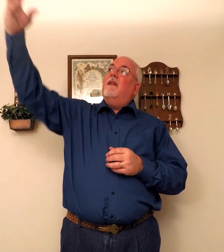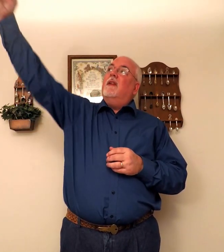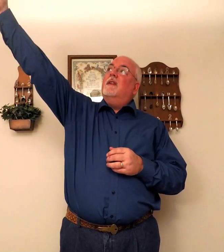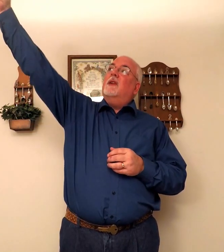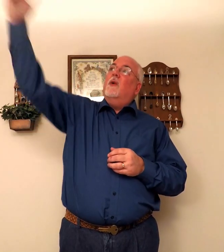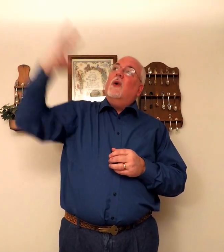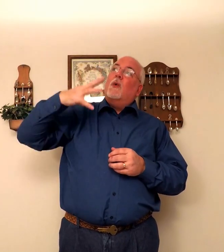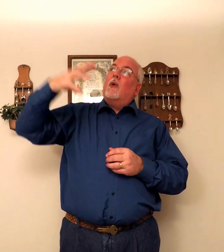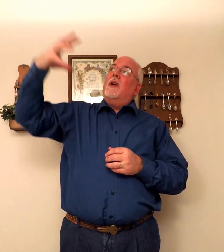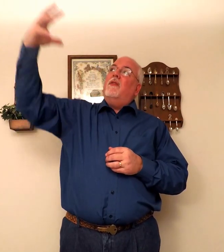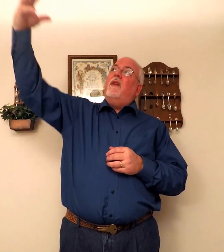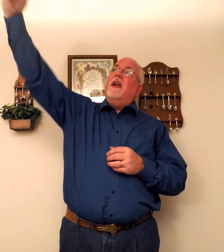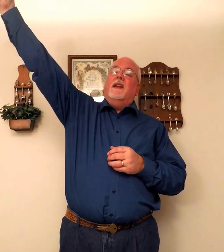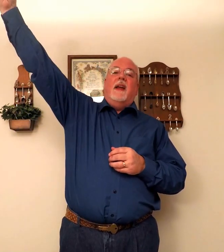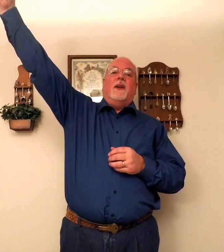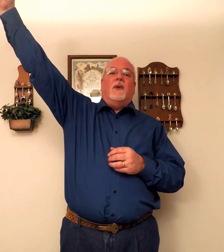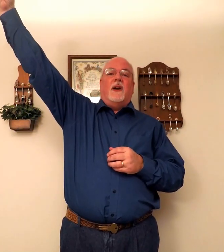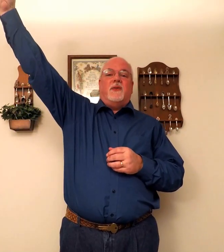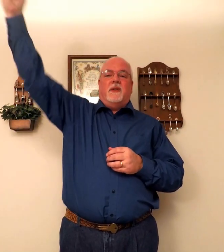heaven. So, we're going to fade in that direction.